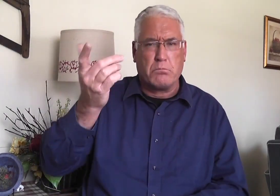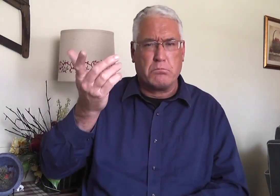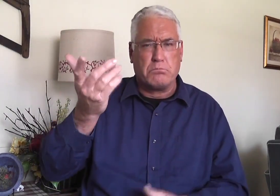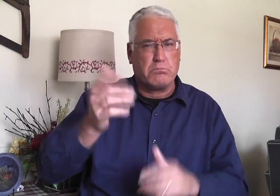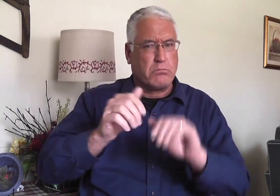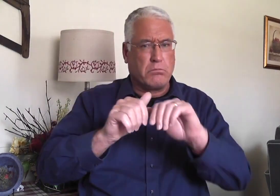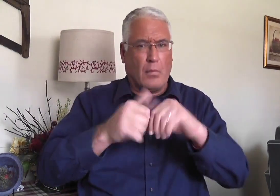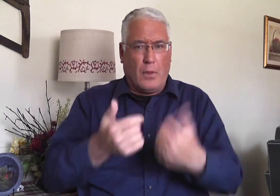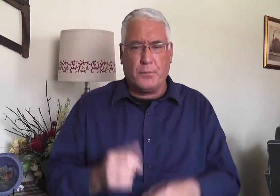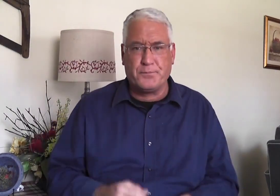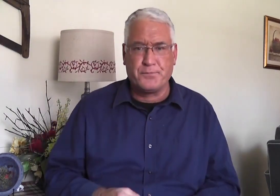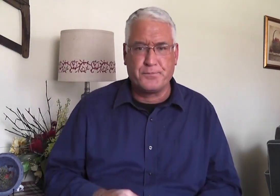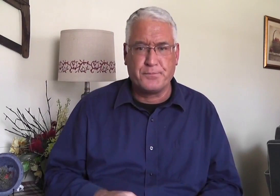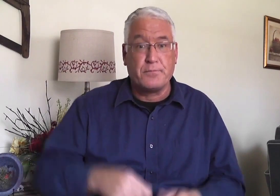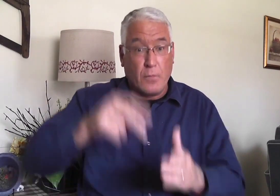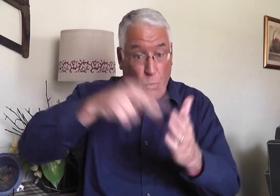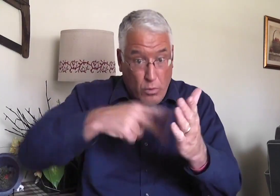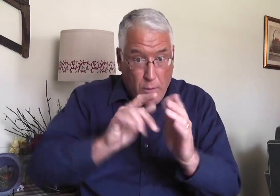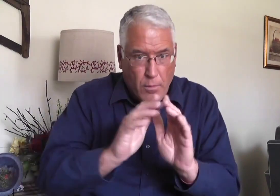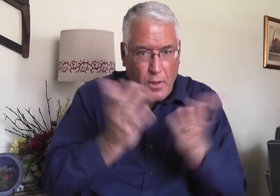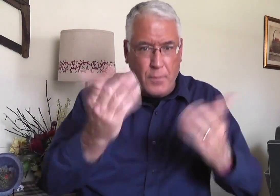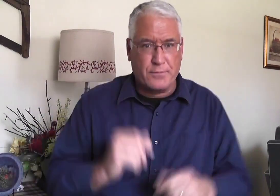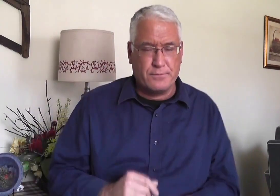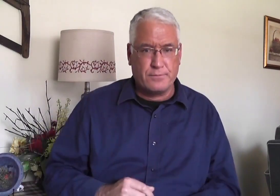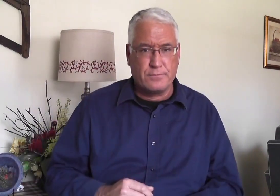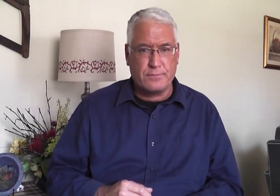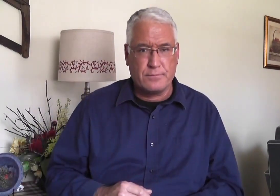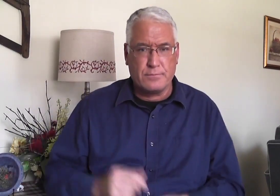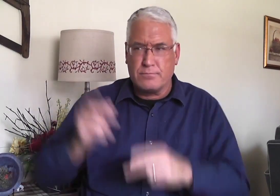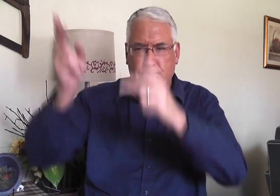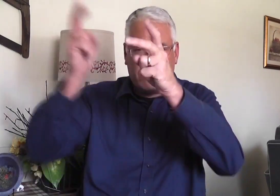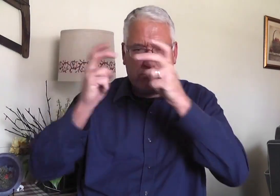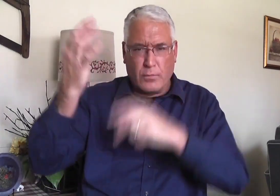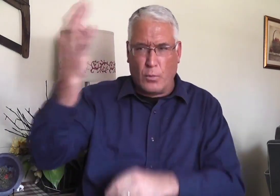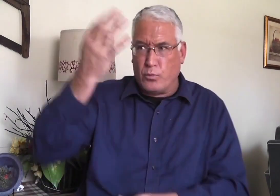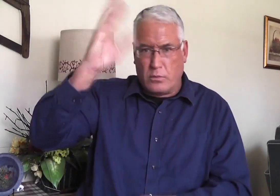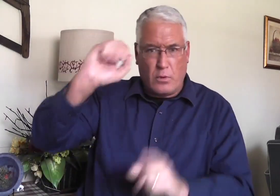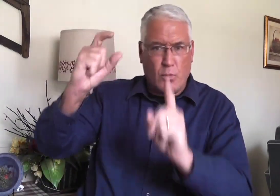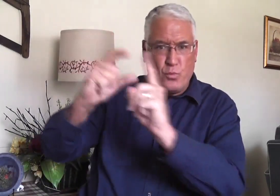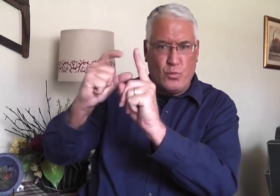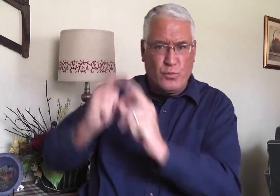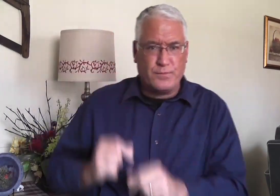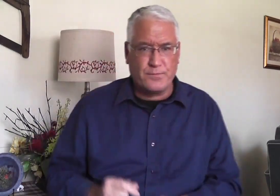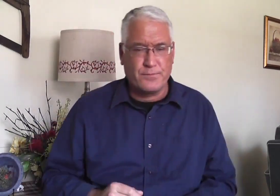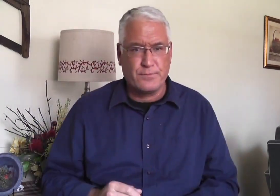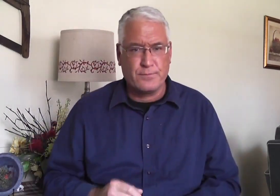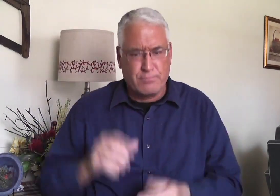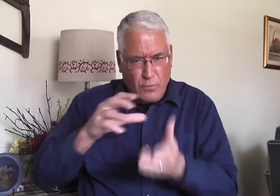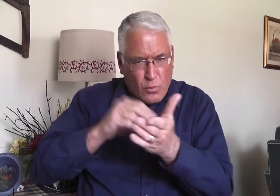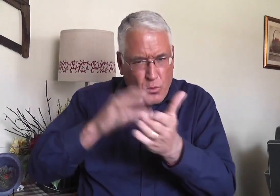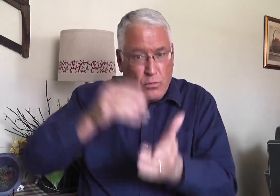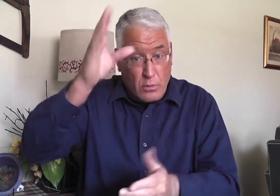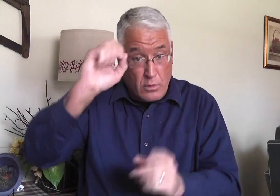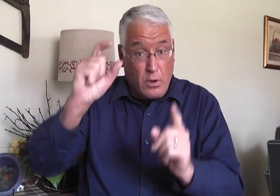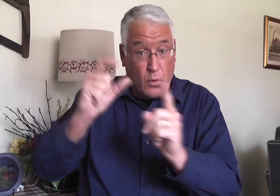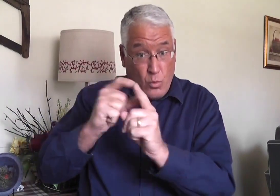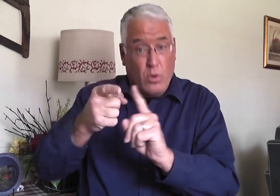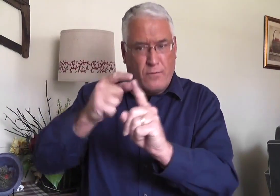knowledge of what the gospel is. How do we know this? We read the Bible. We listen to the preaching of the word.